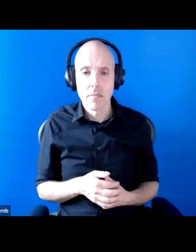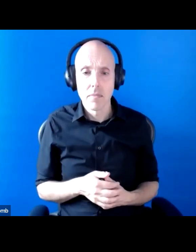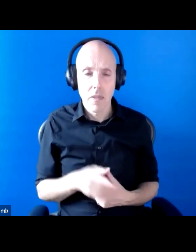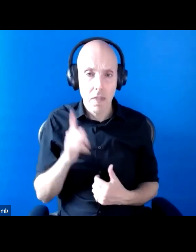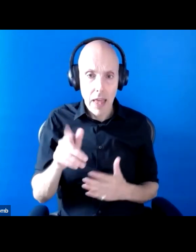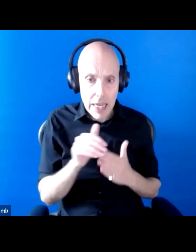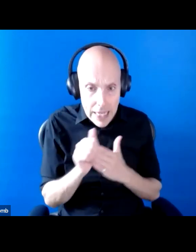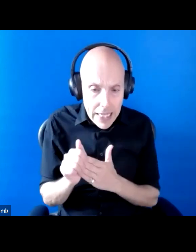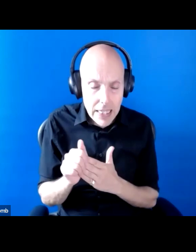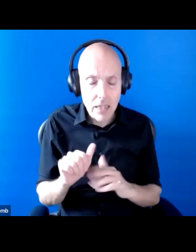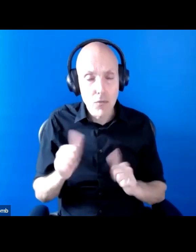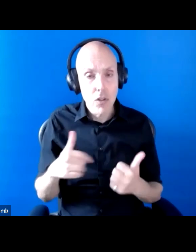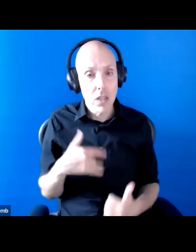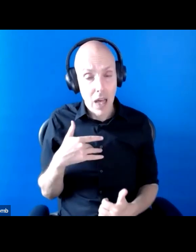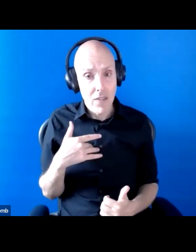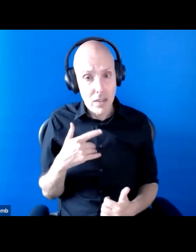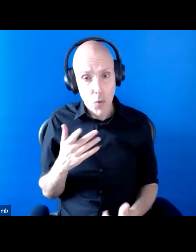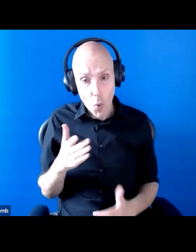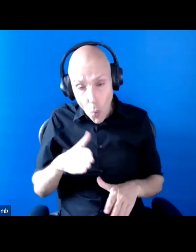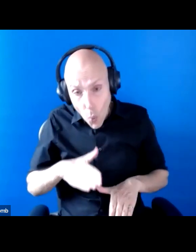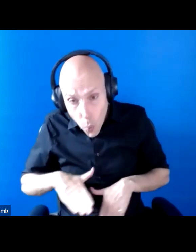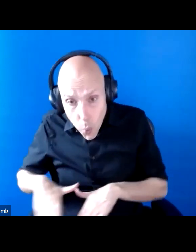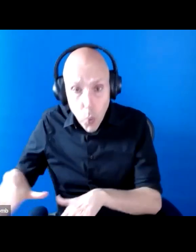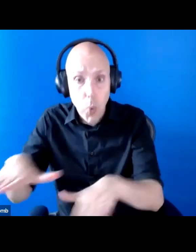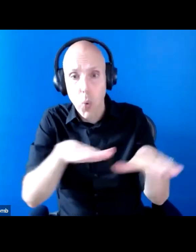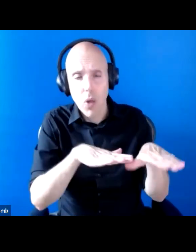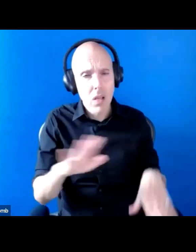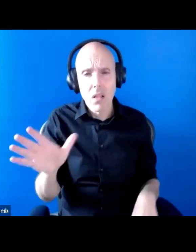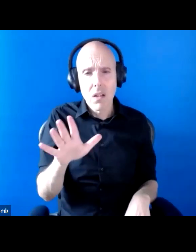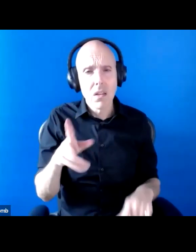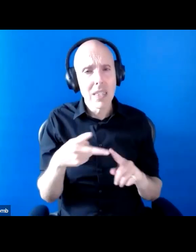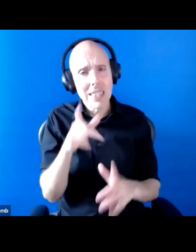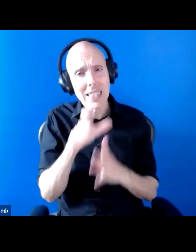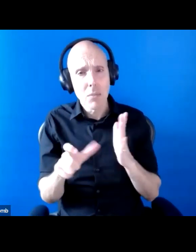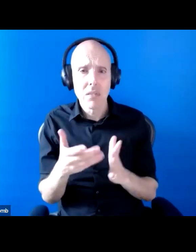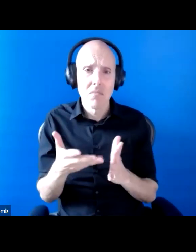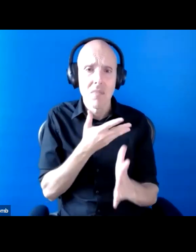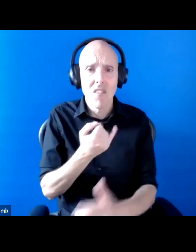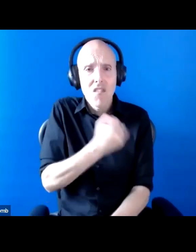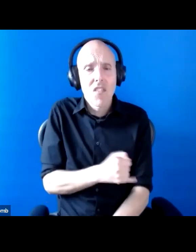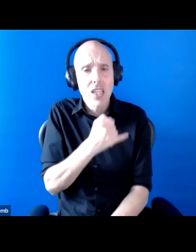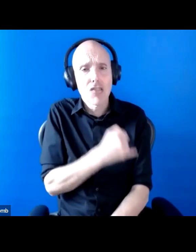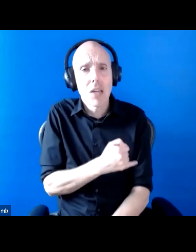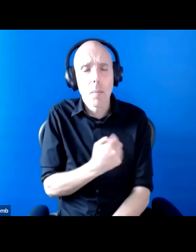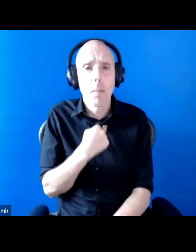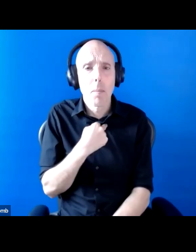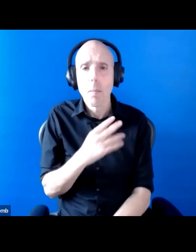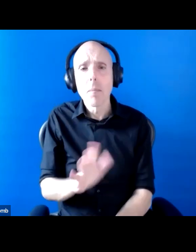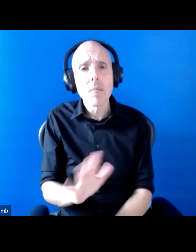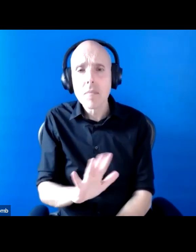lives. And I'm not trying to paint disabled people as victims in any way. But because of the systemic inequalities, because